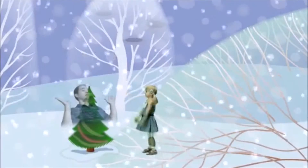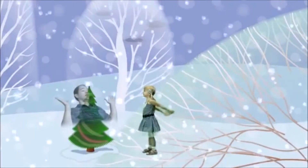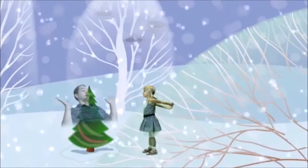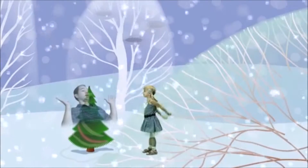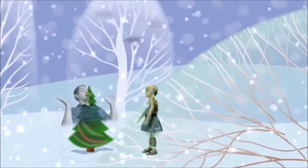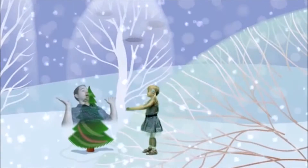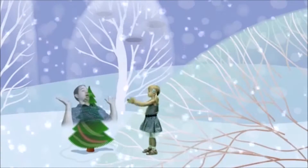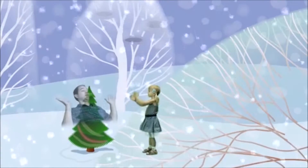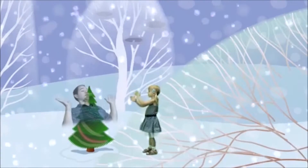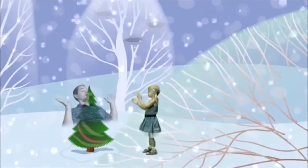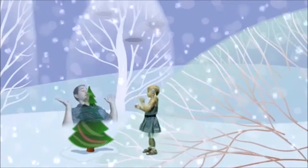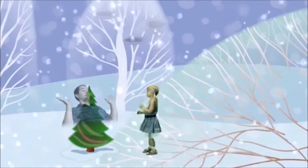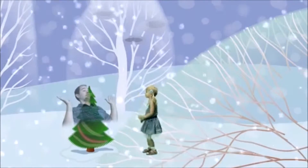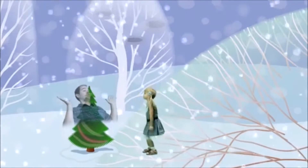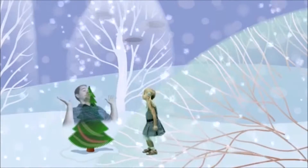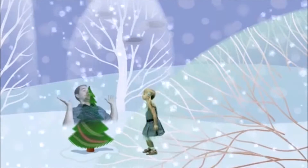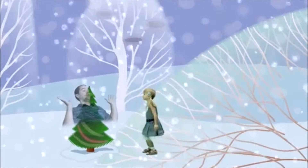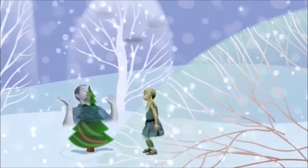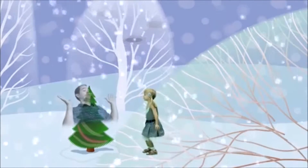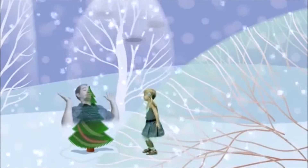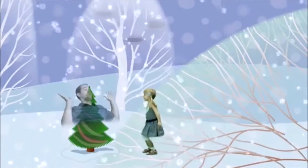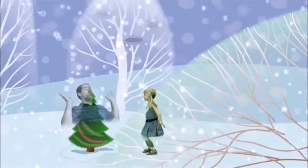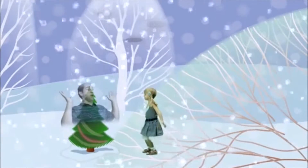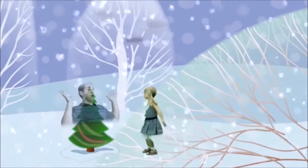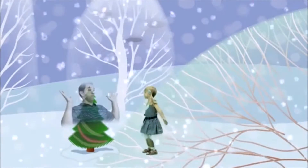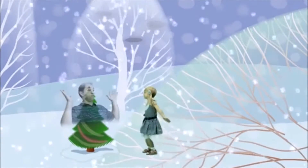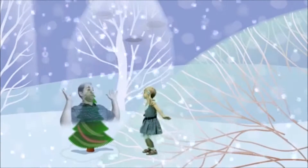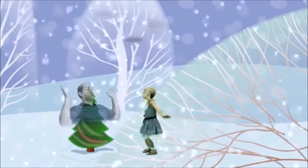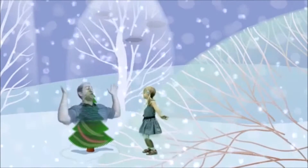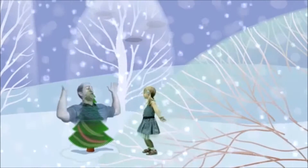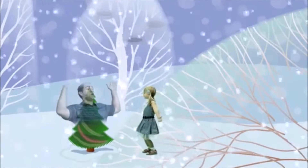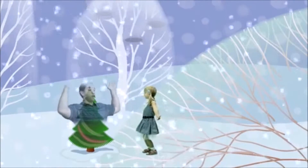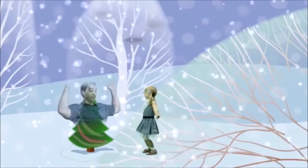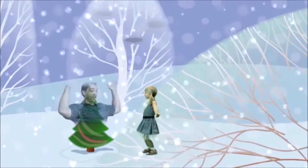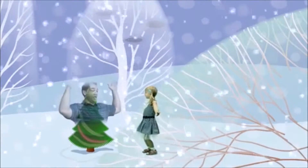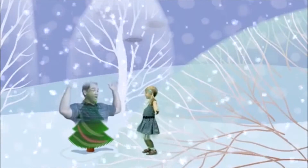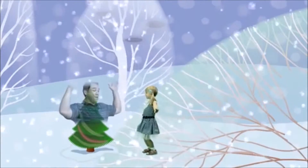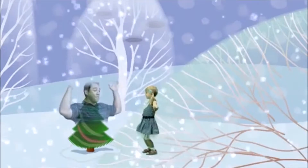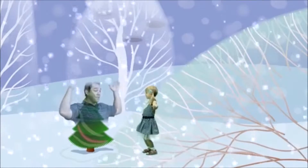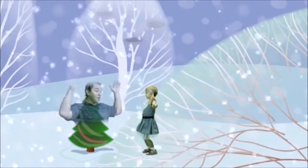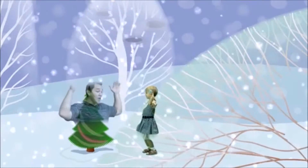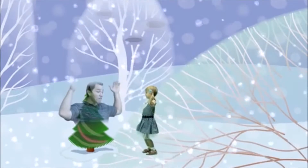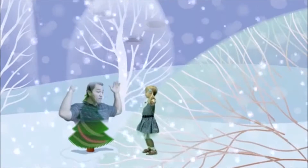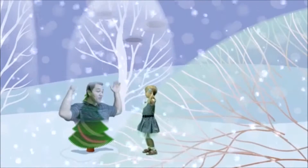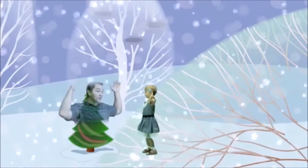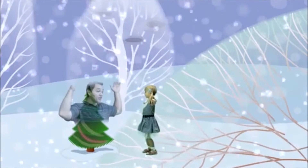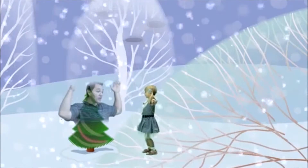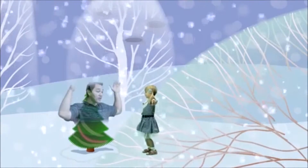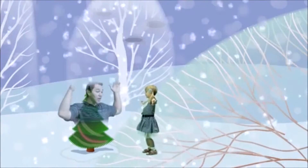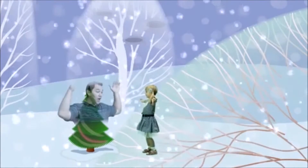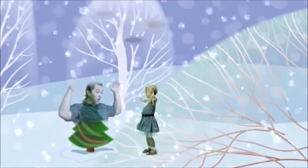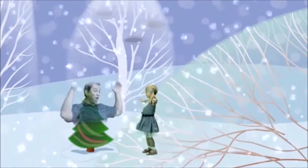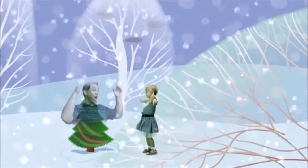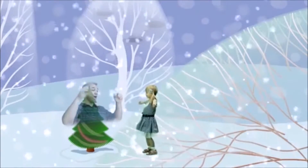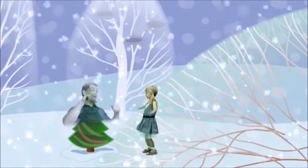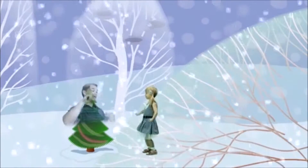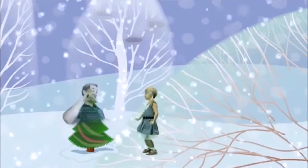I am a Christmas tree growing up tall but when I first started out I was